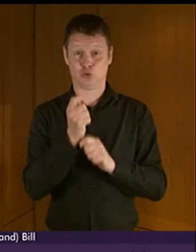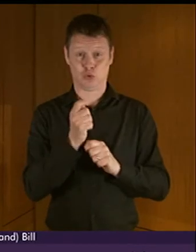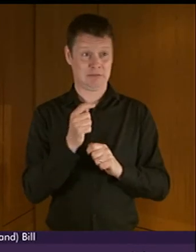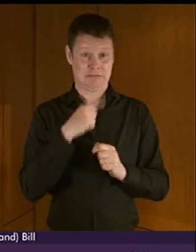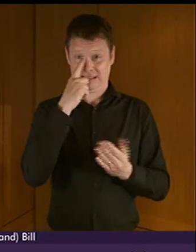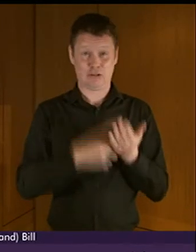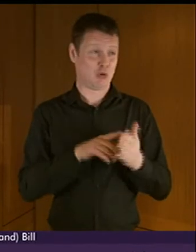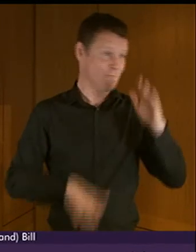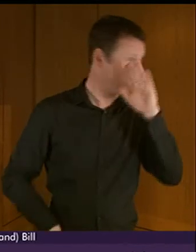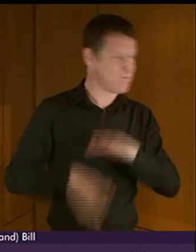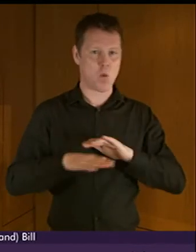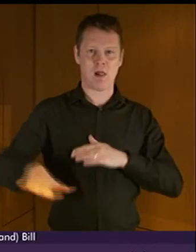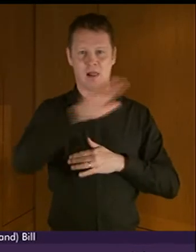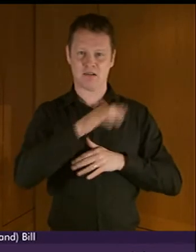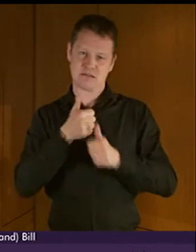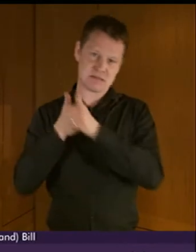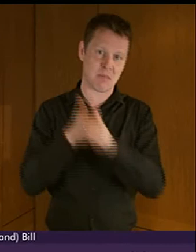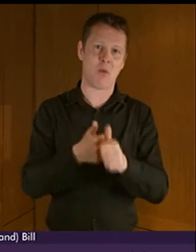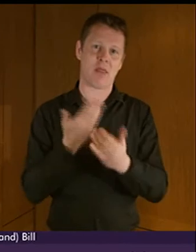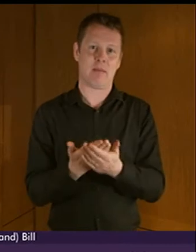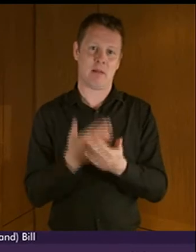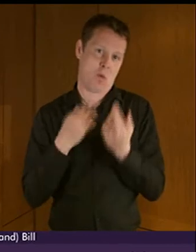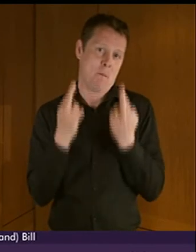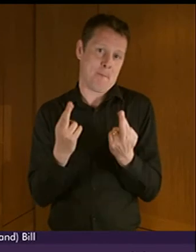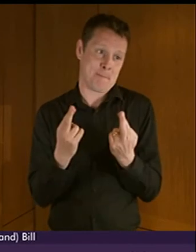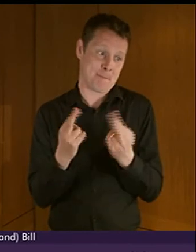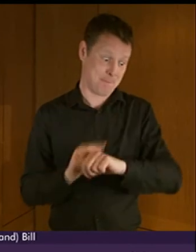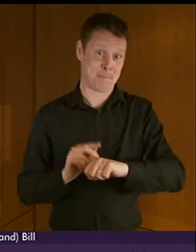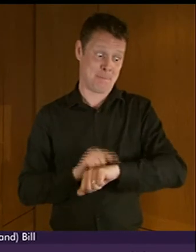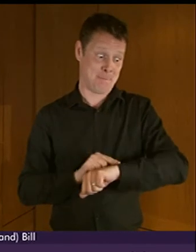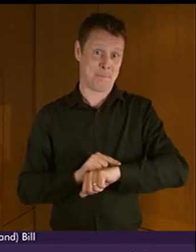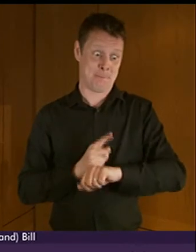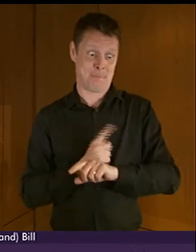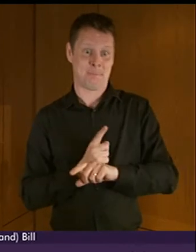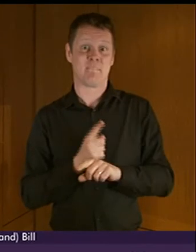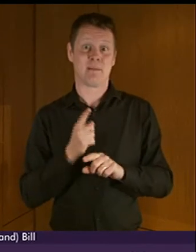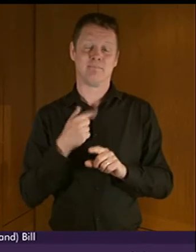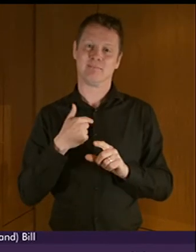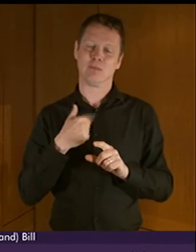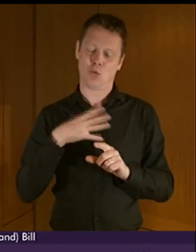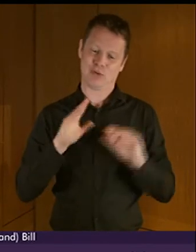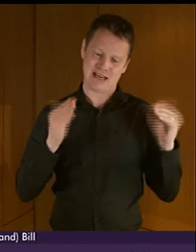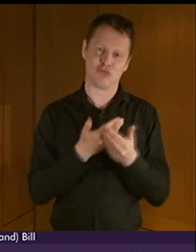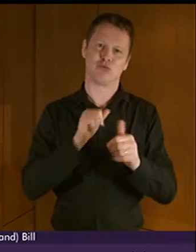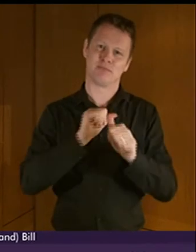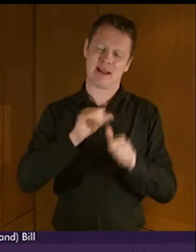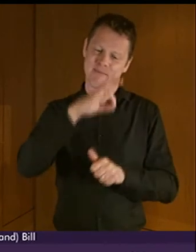will support this bill and take the next step towards introducing these improvements for